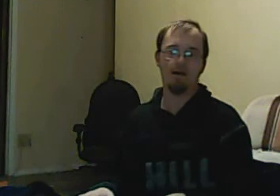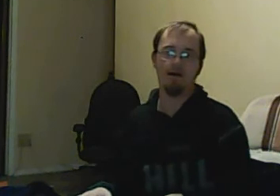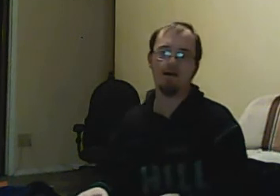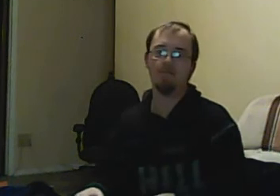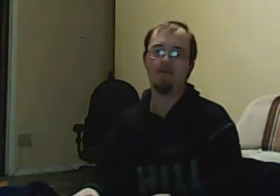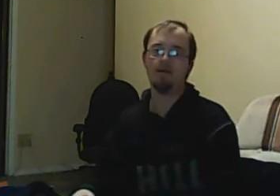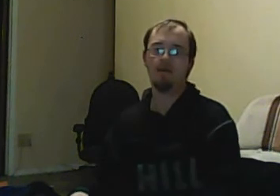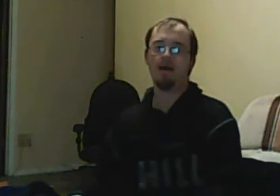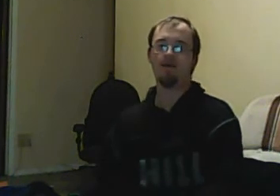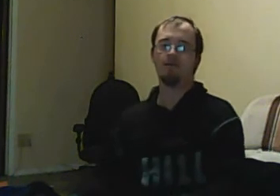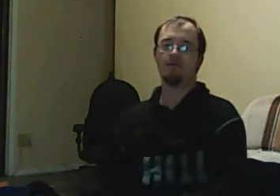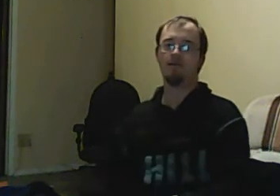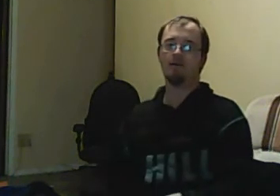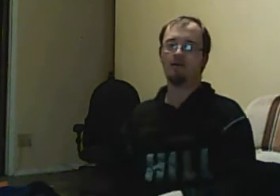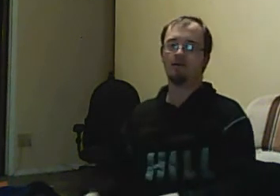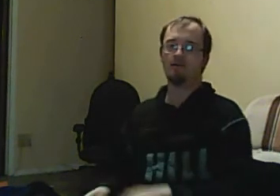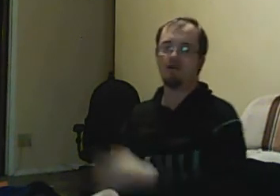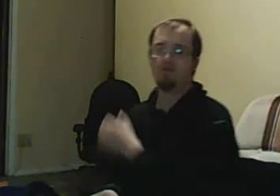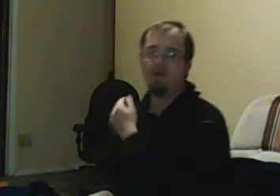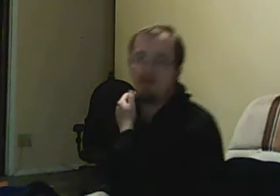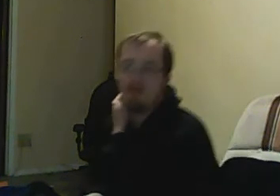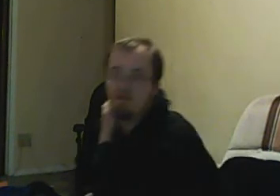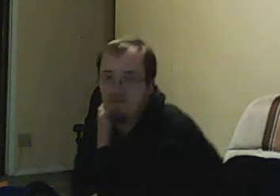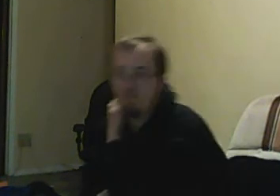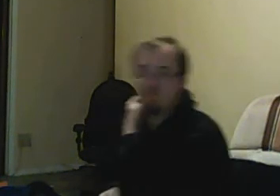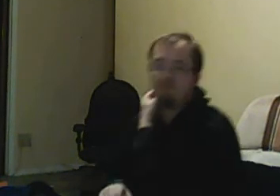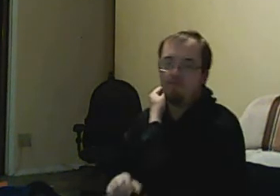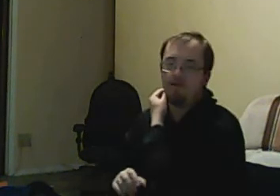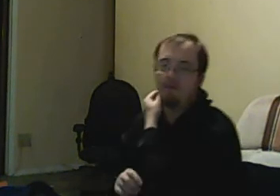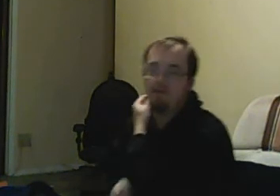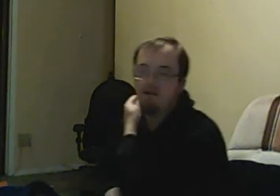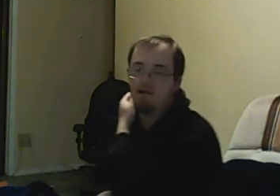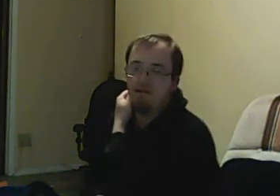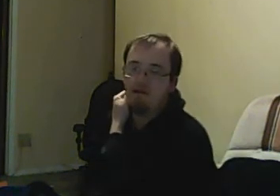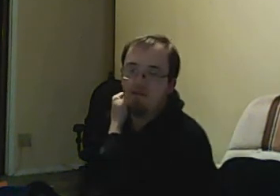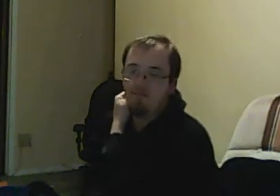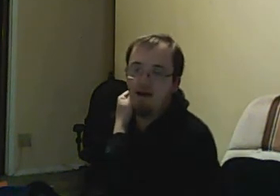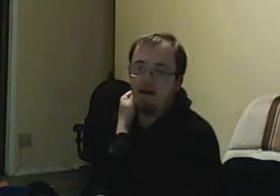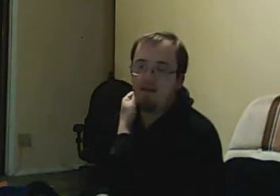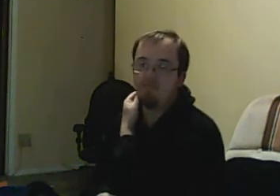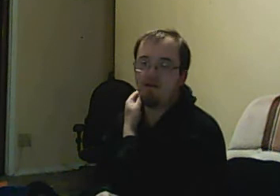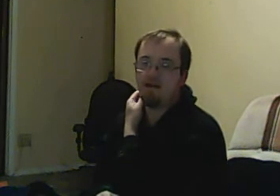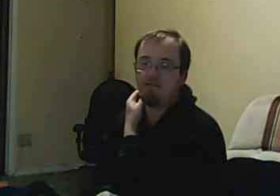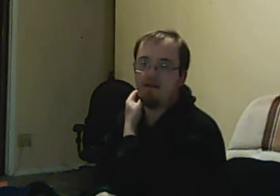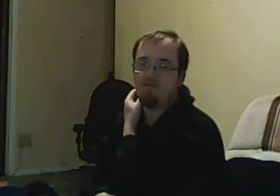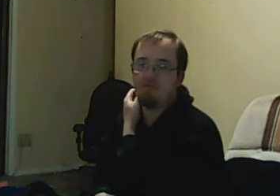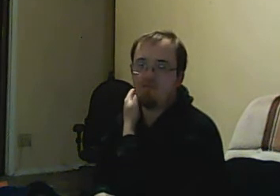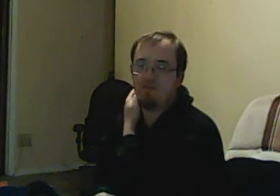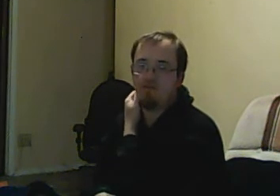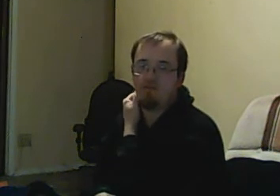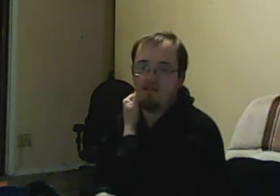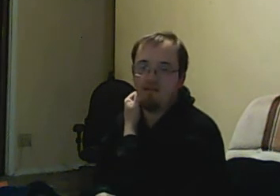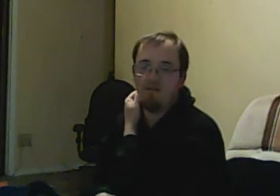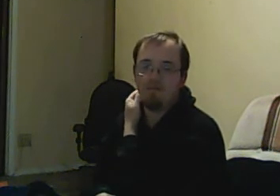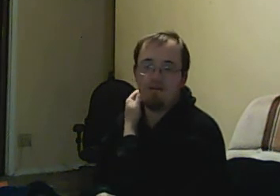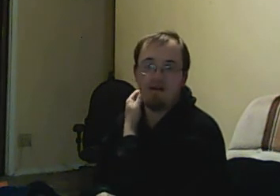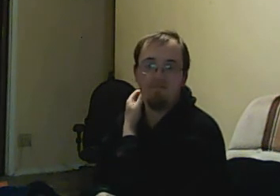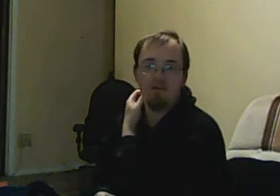Um, yeah. Karma 905, cake day, February 2015. Oh, sorry. I'm